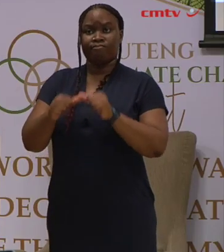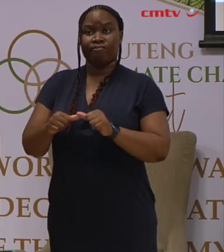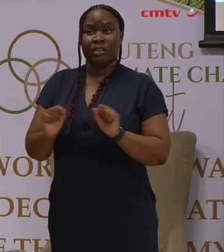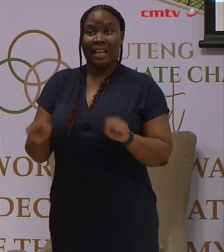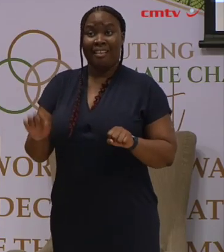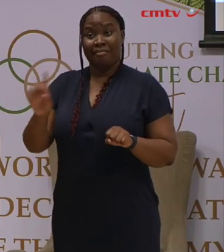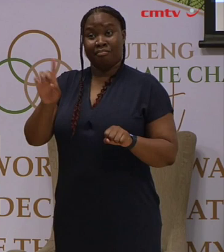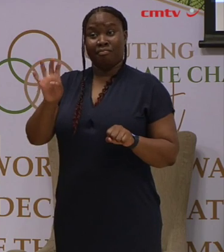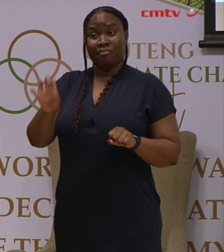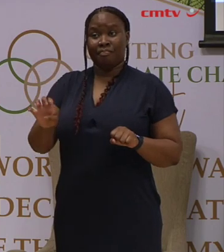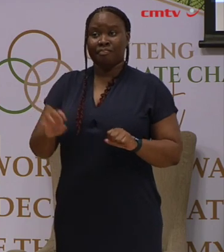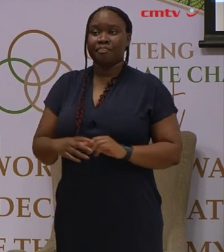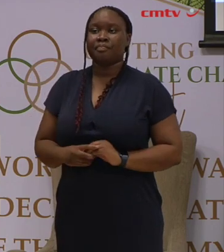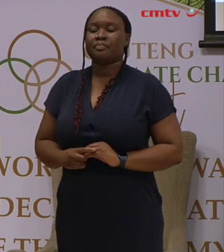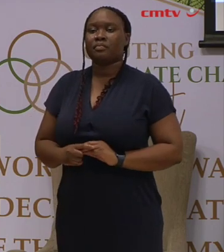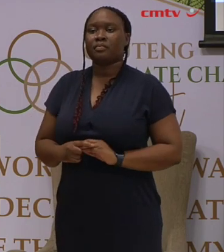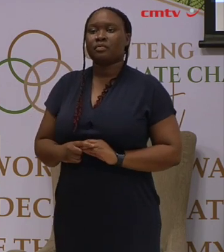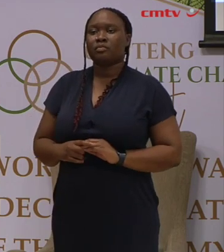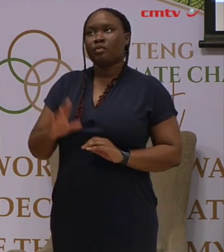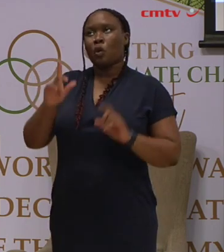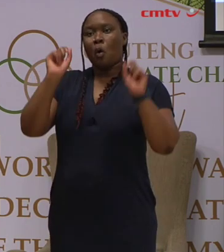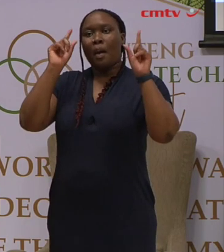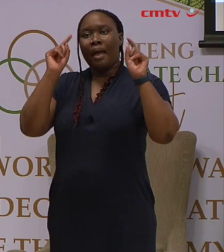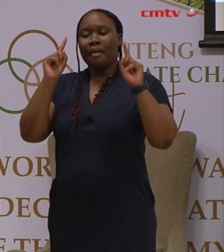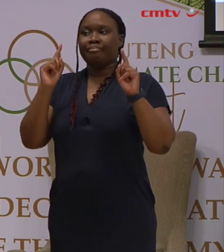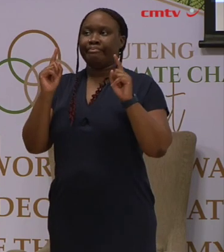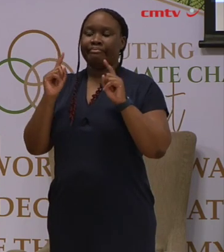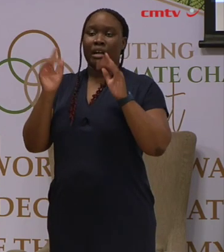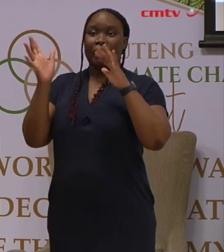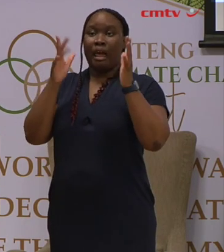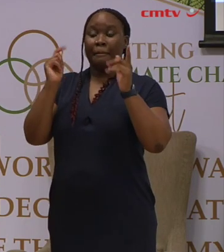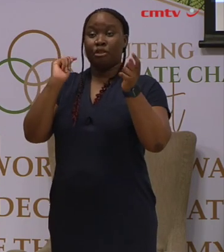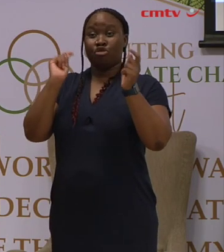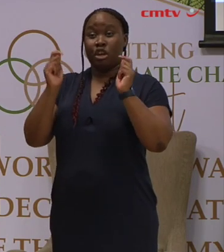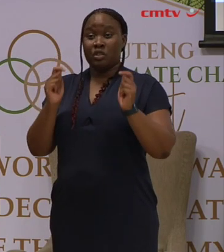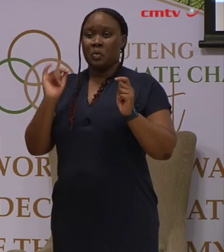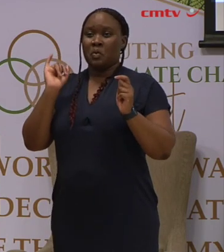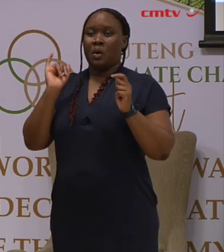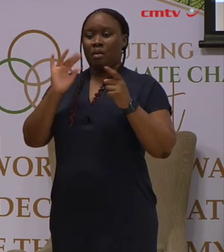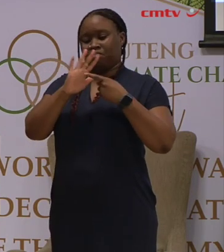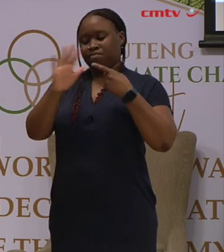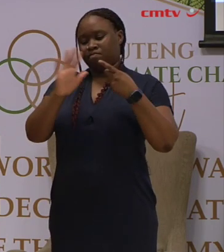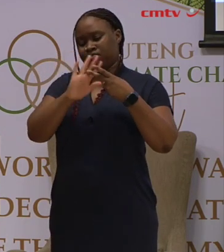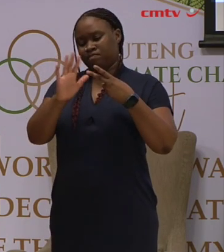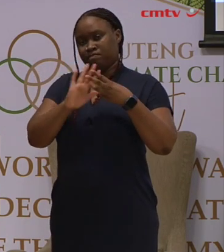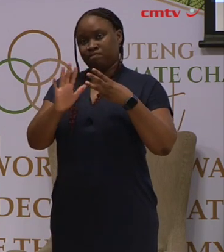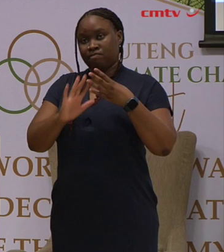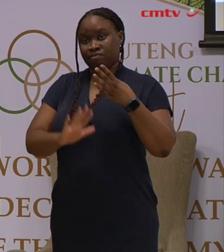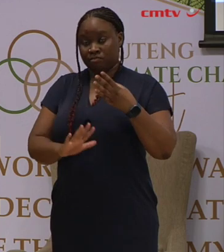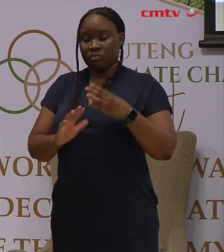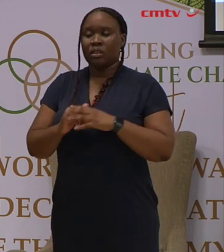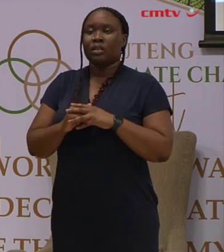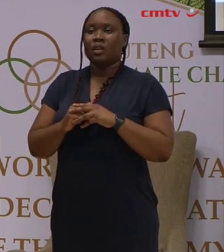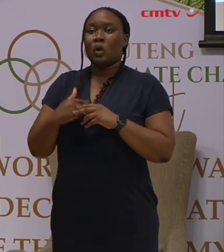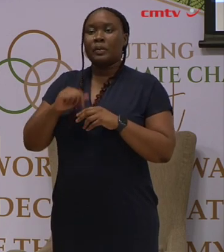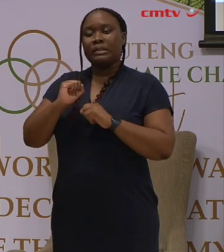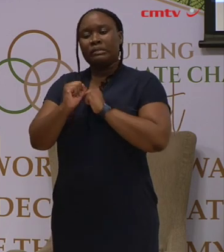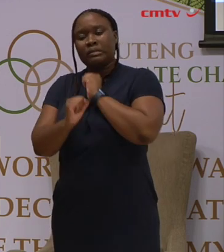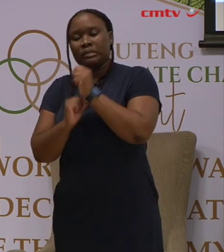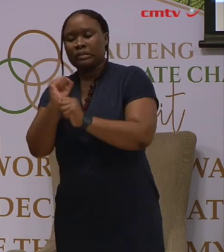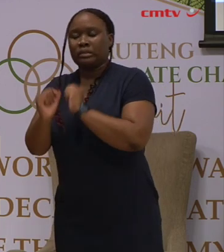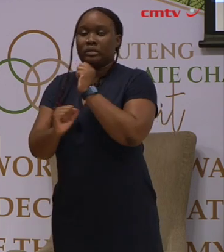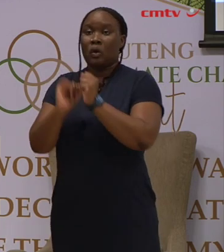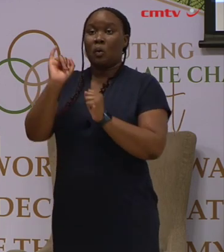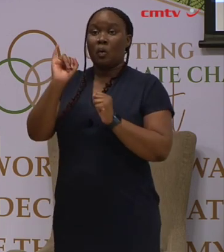As many know that climate change has various effects within our climate and we have to grapple with drought,